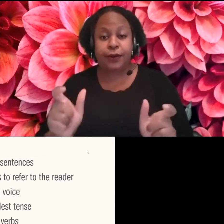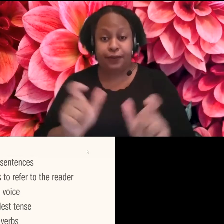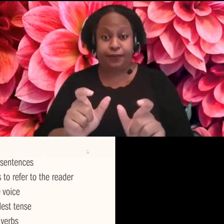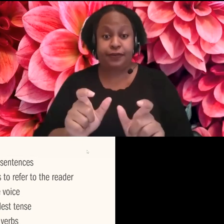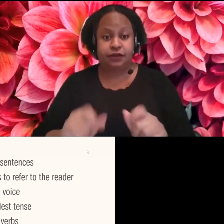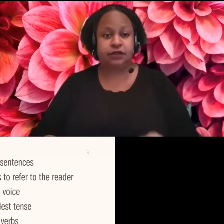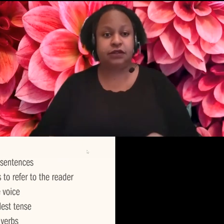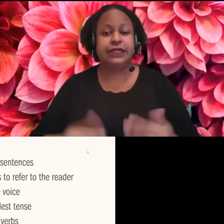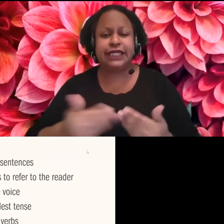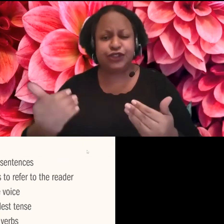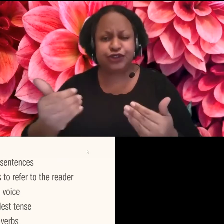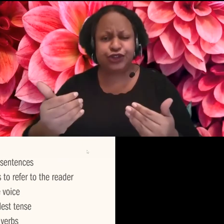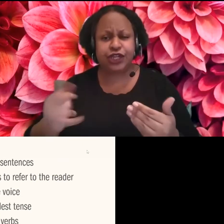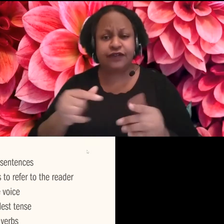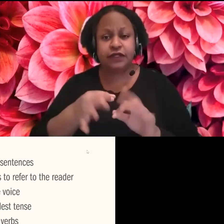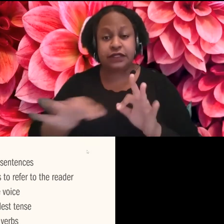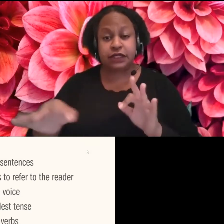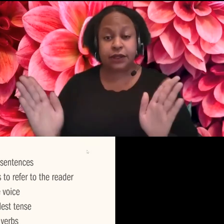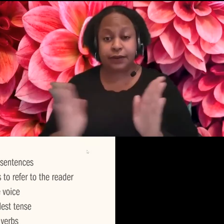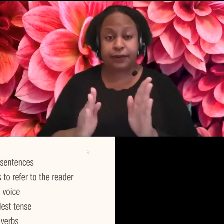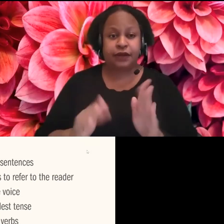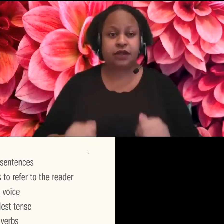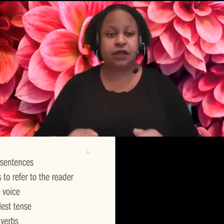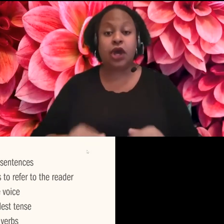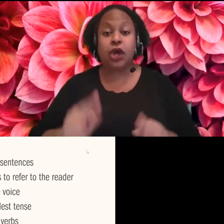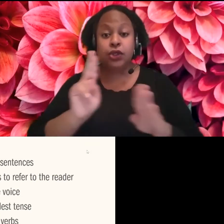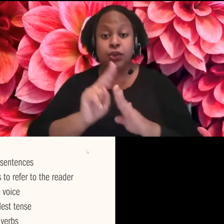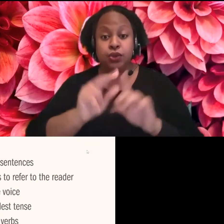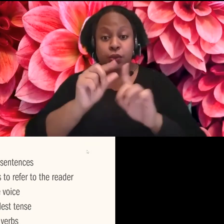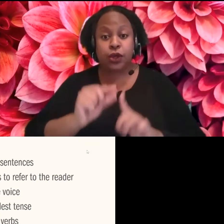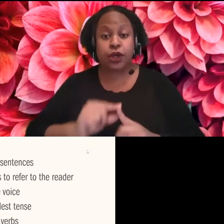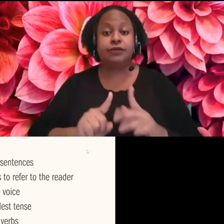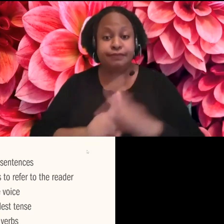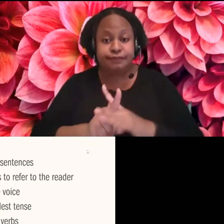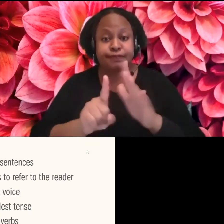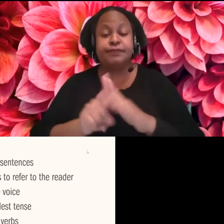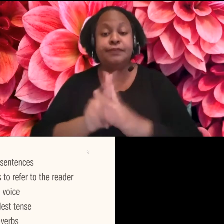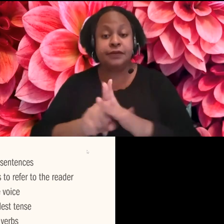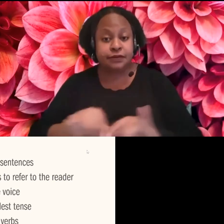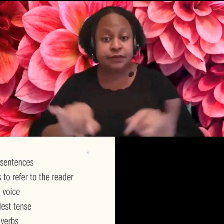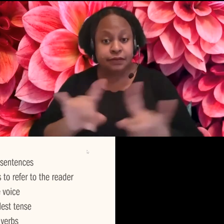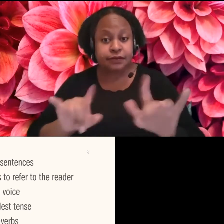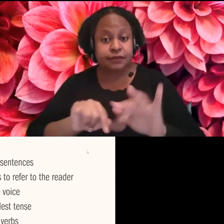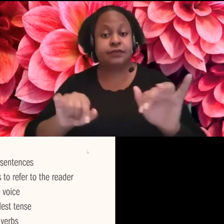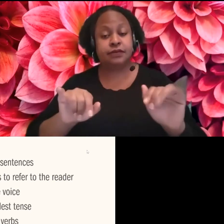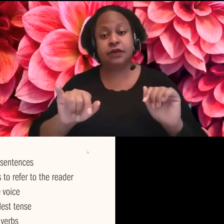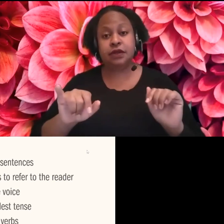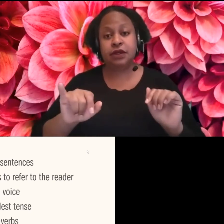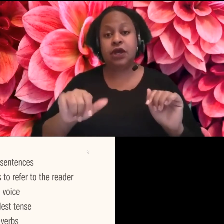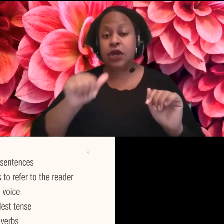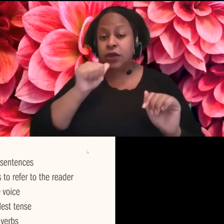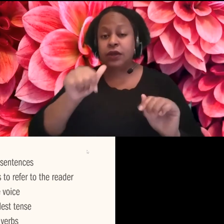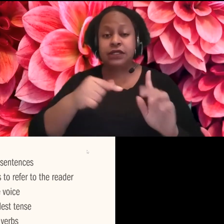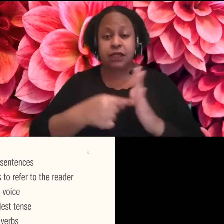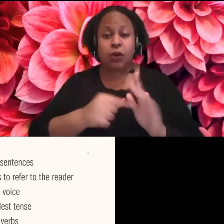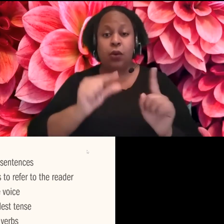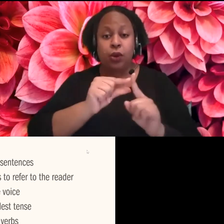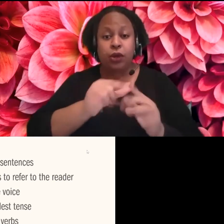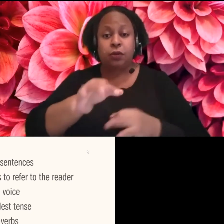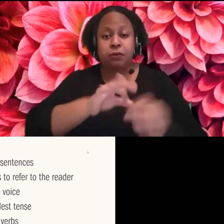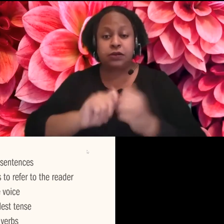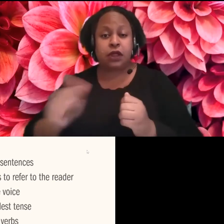and use terms consistently. Um, so try not to use different words that mean the same thing.